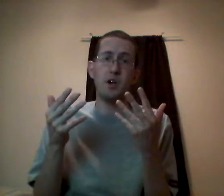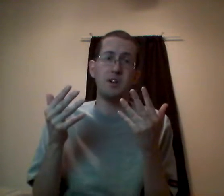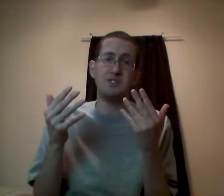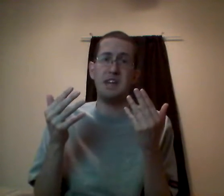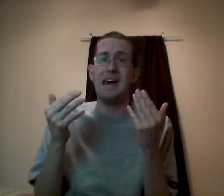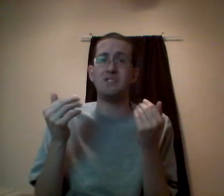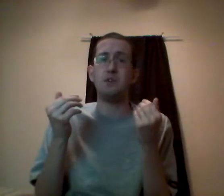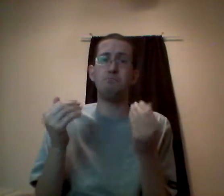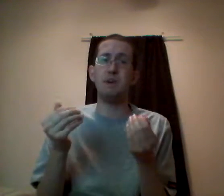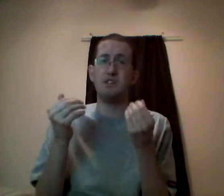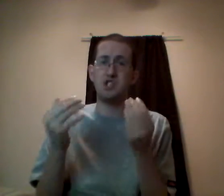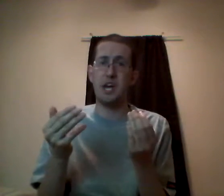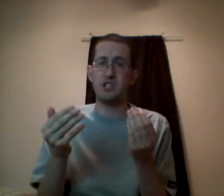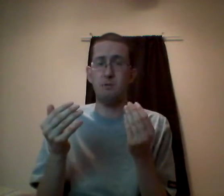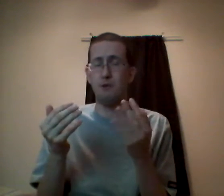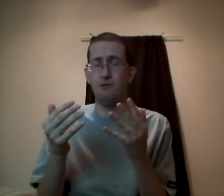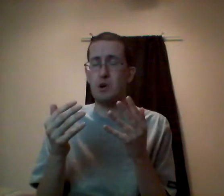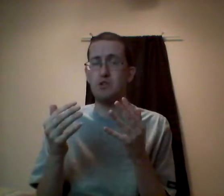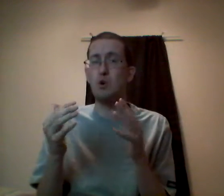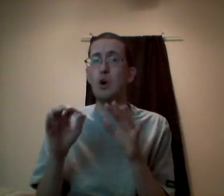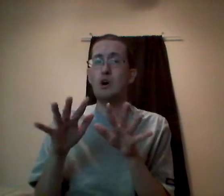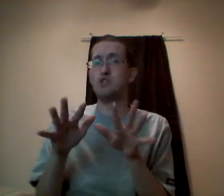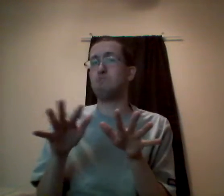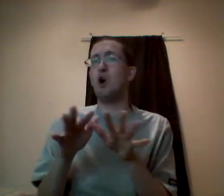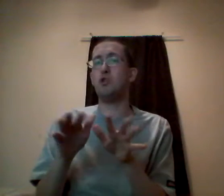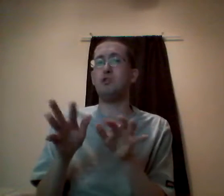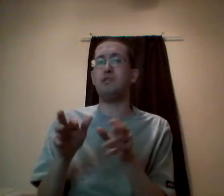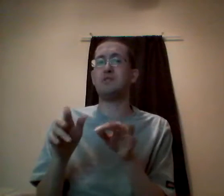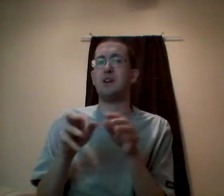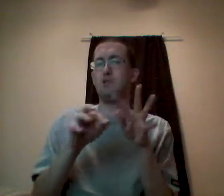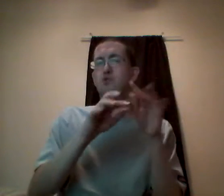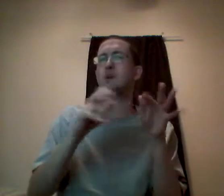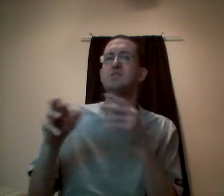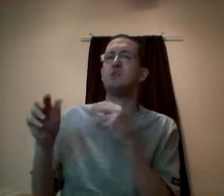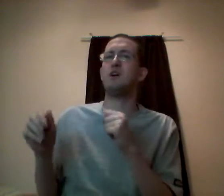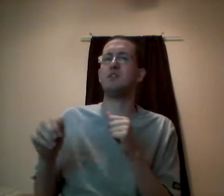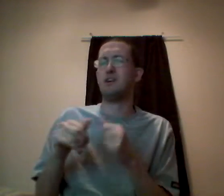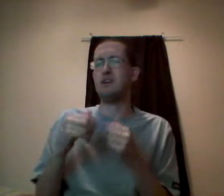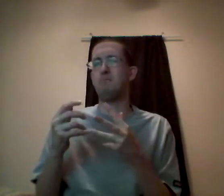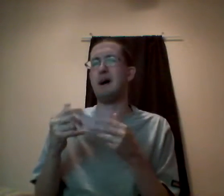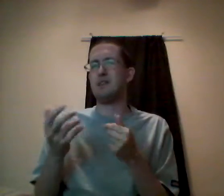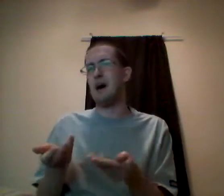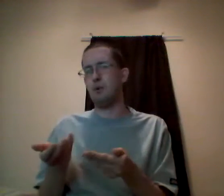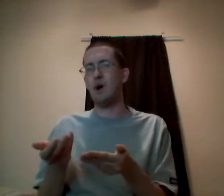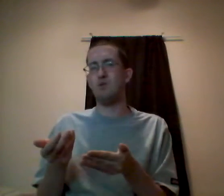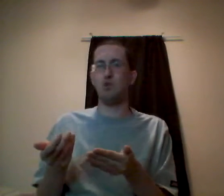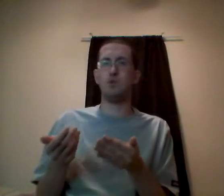Because it hasn't been changed. And I'm not referring to small little things like little tweaks here and there that could get by the copyright rules